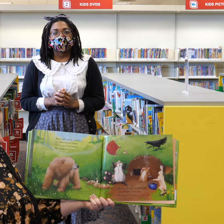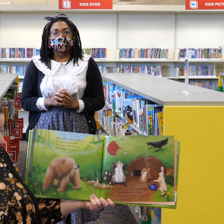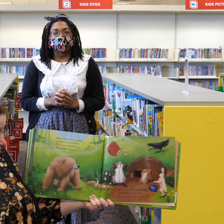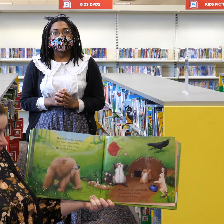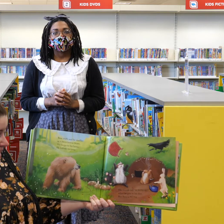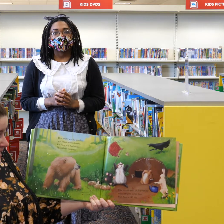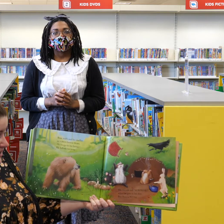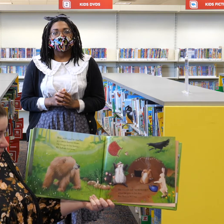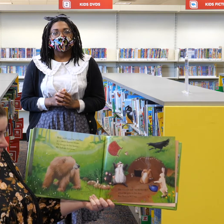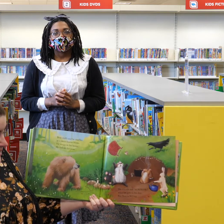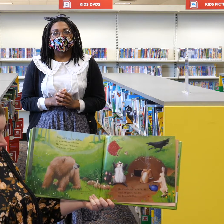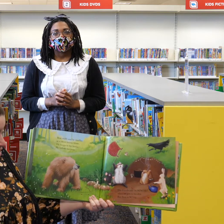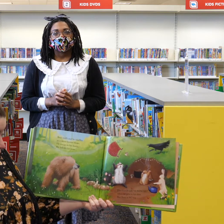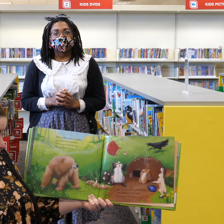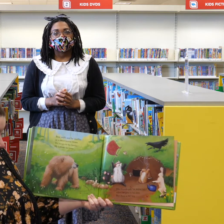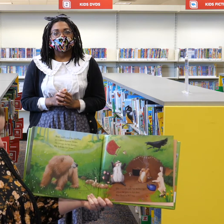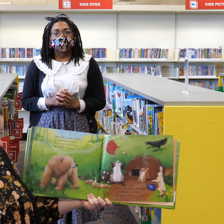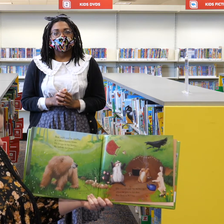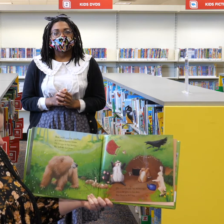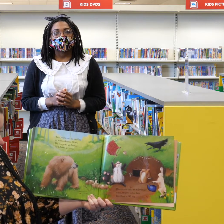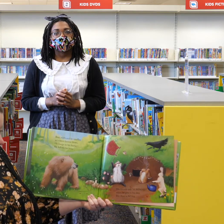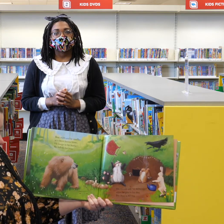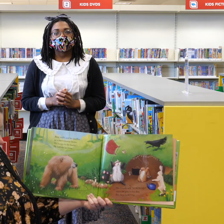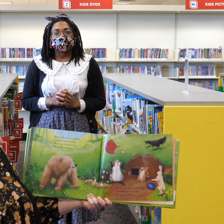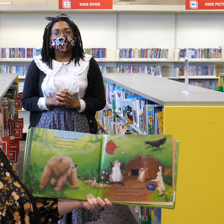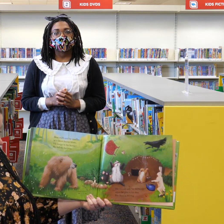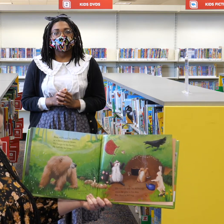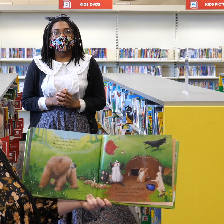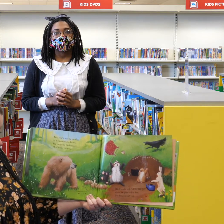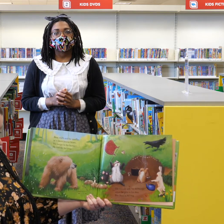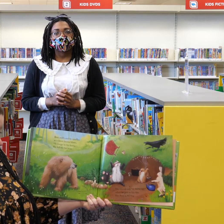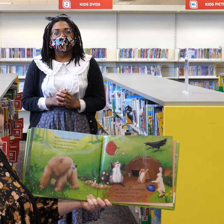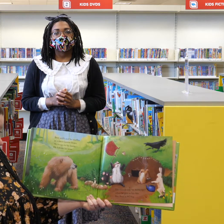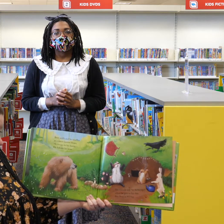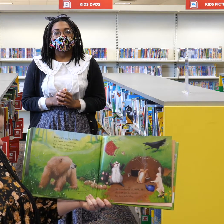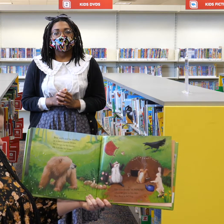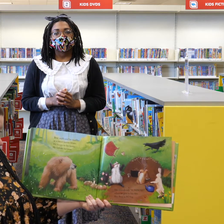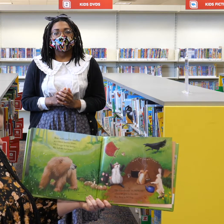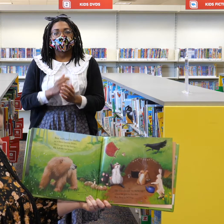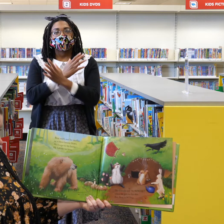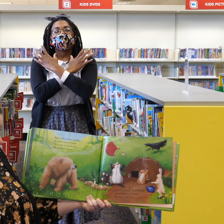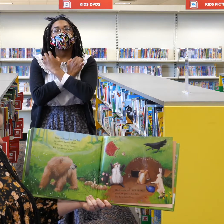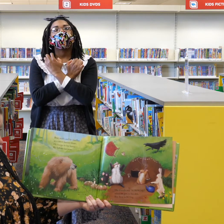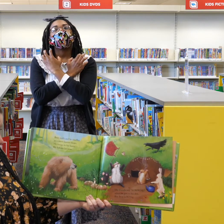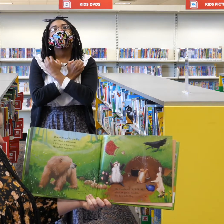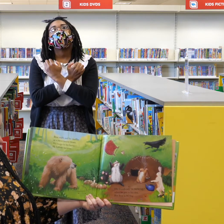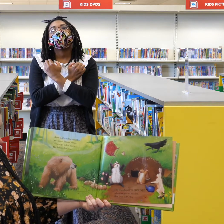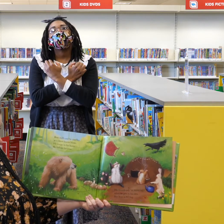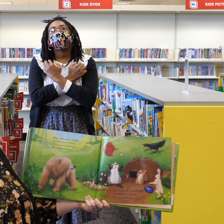His friends yell surprise when he gets to his den. But Bear is so big